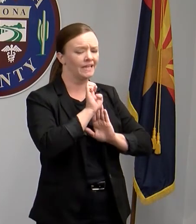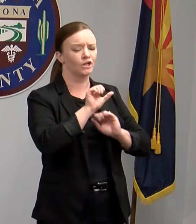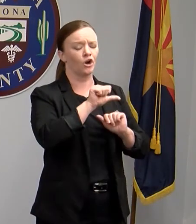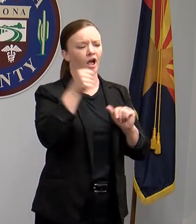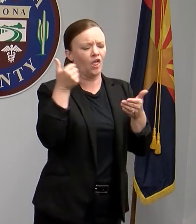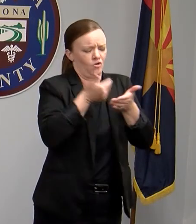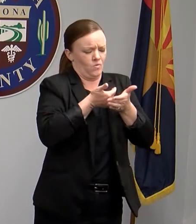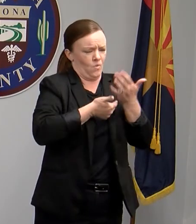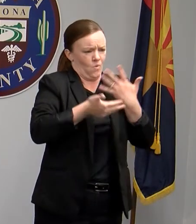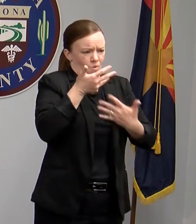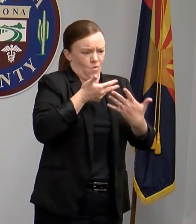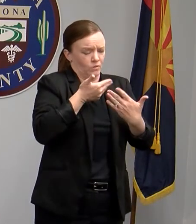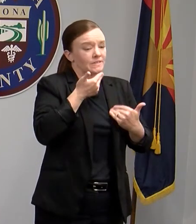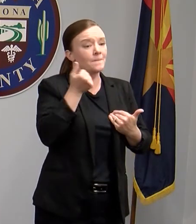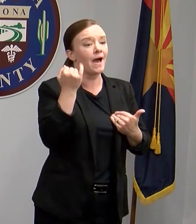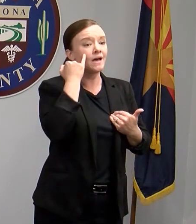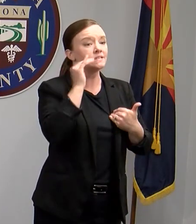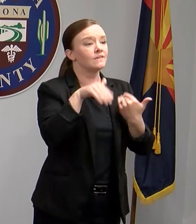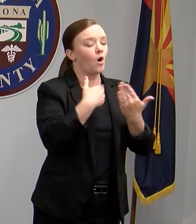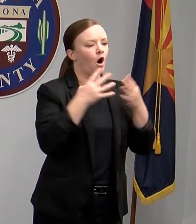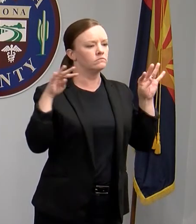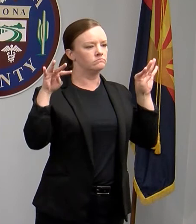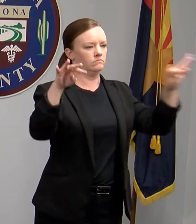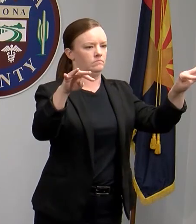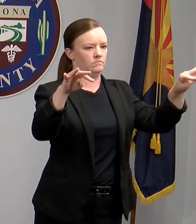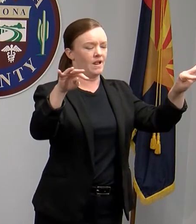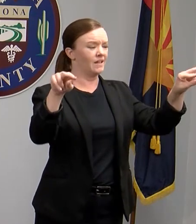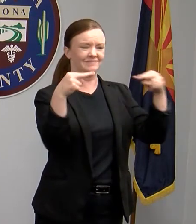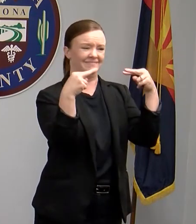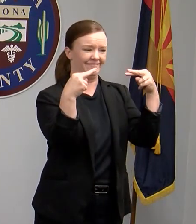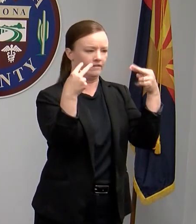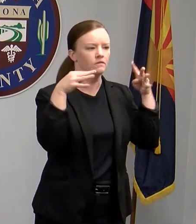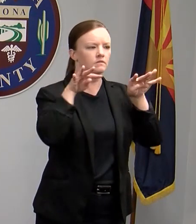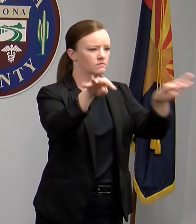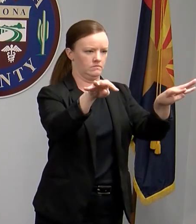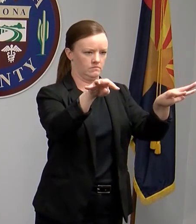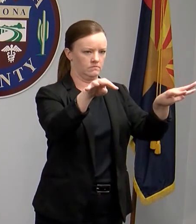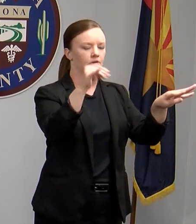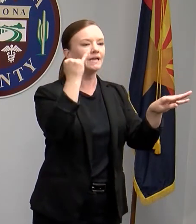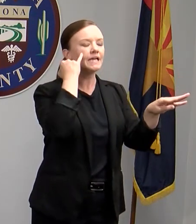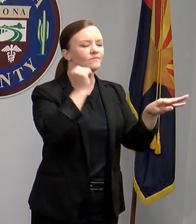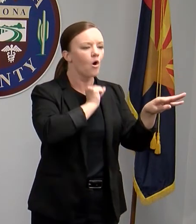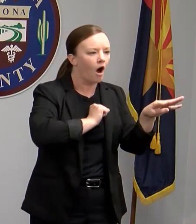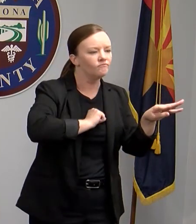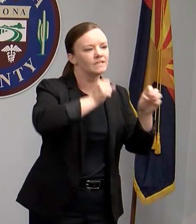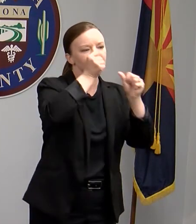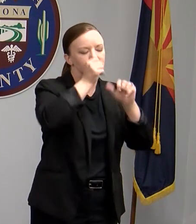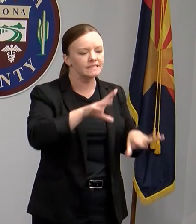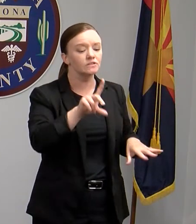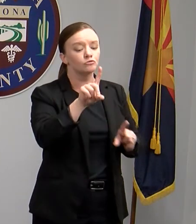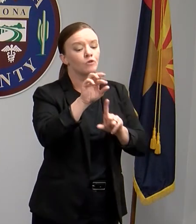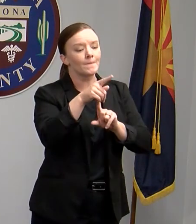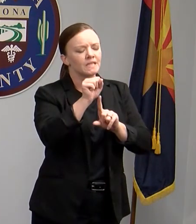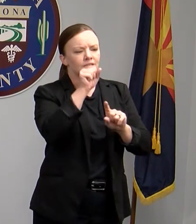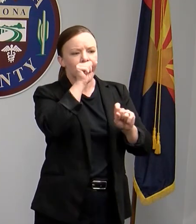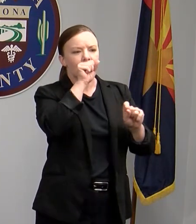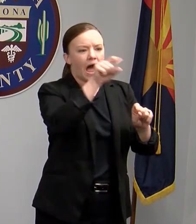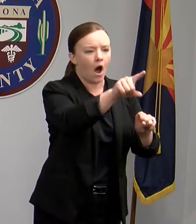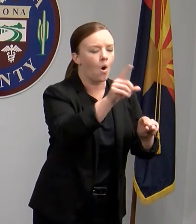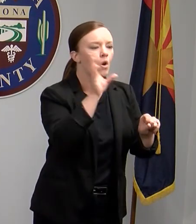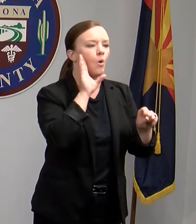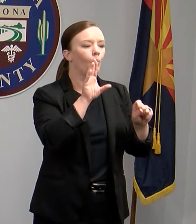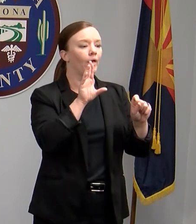everyone to face in the same direction so that if droplets do come out of the mouth or nose, they'll land on an elevator door